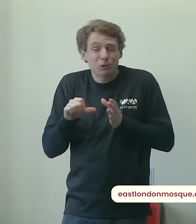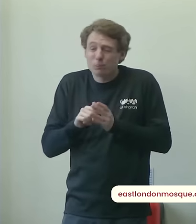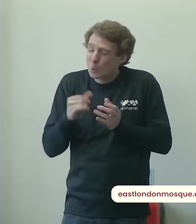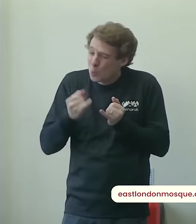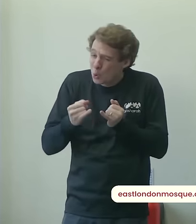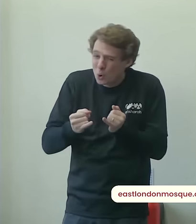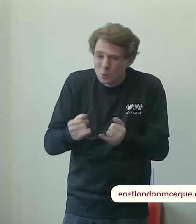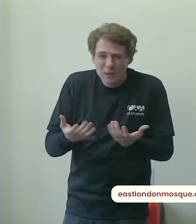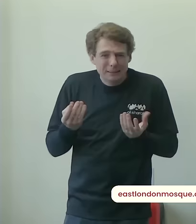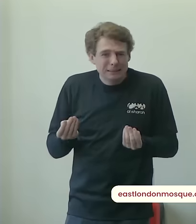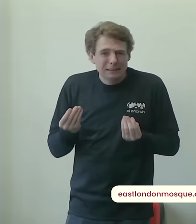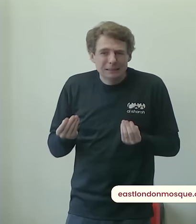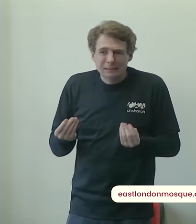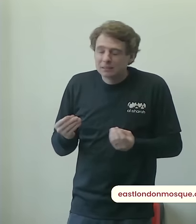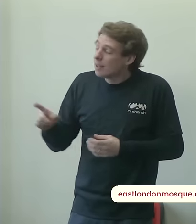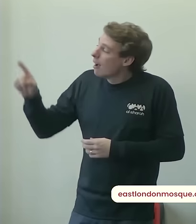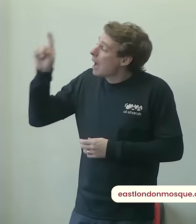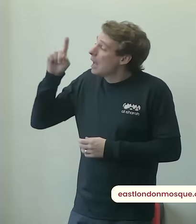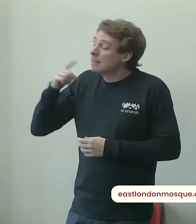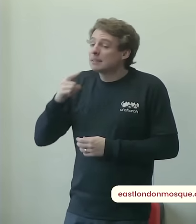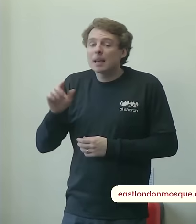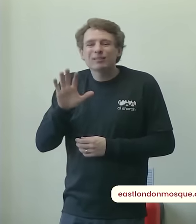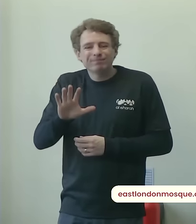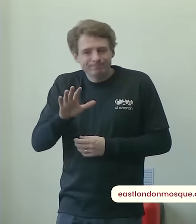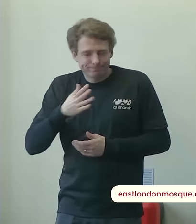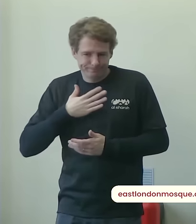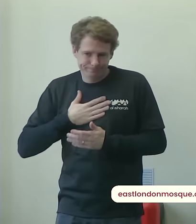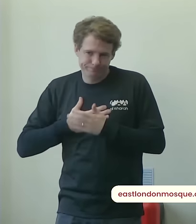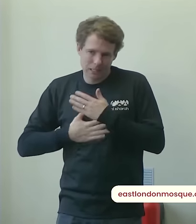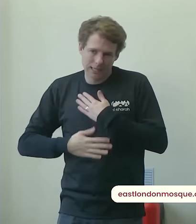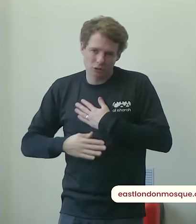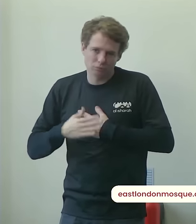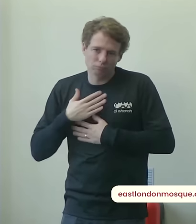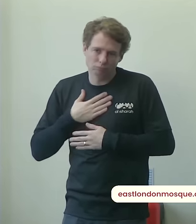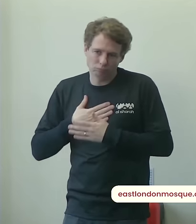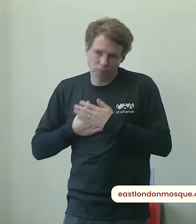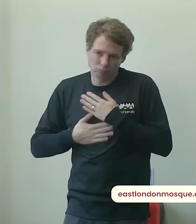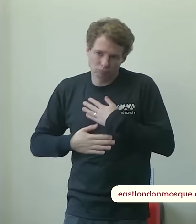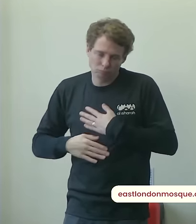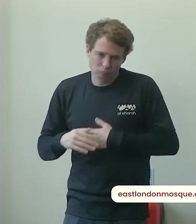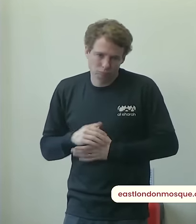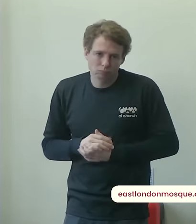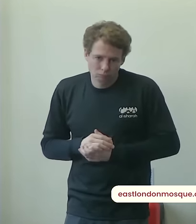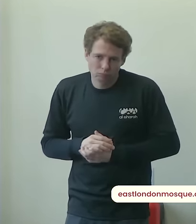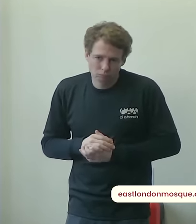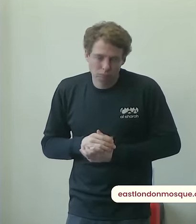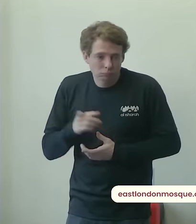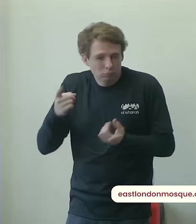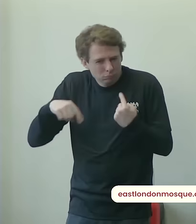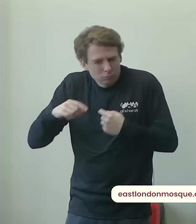it in your stride and you will continue to take it in your stride until the day we decide to take you away what